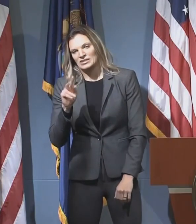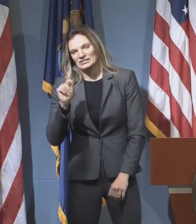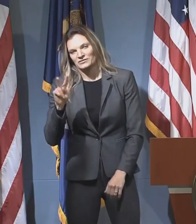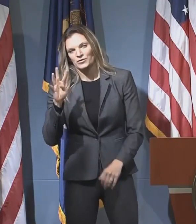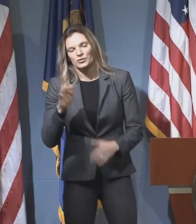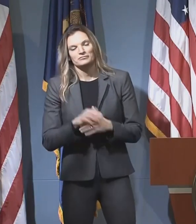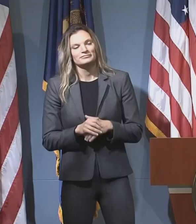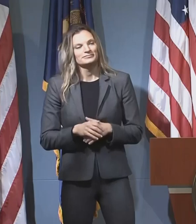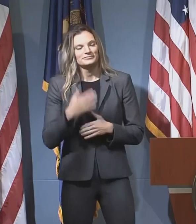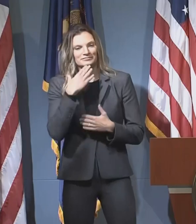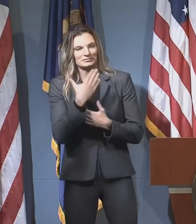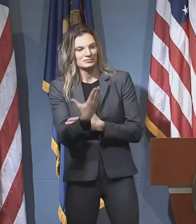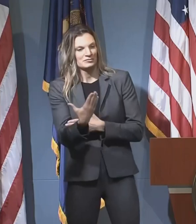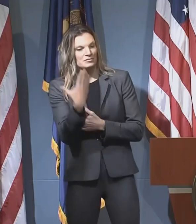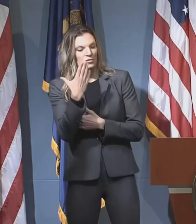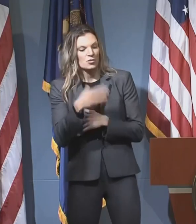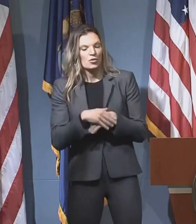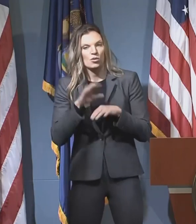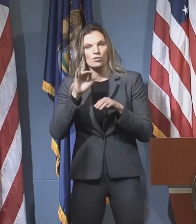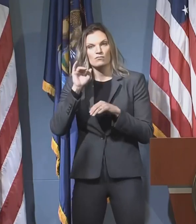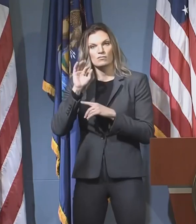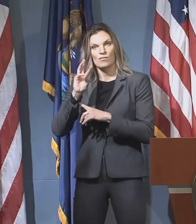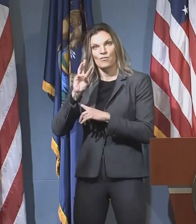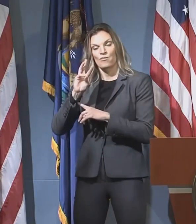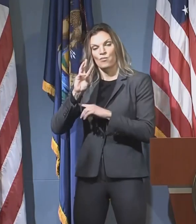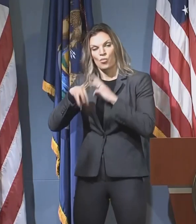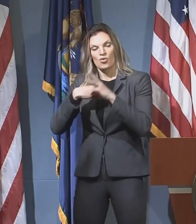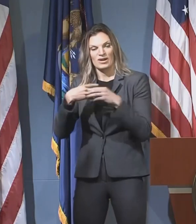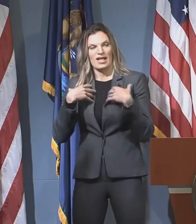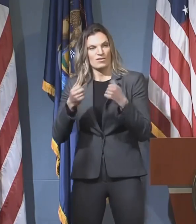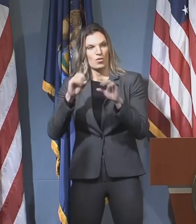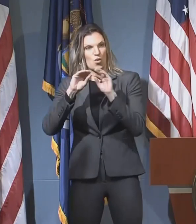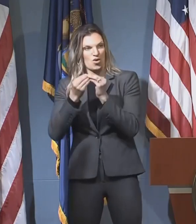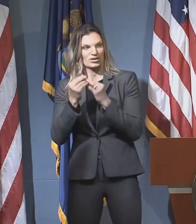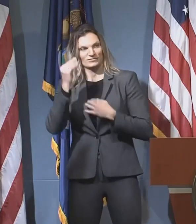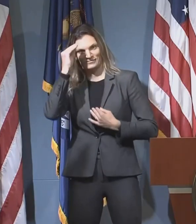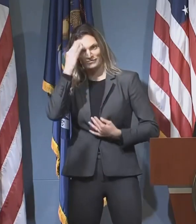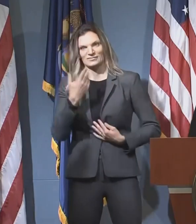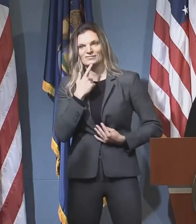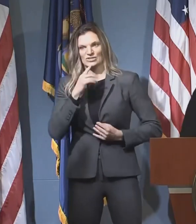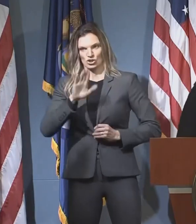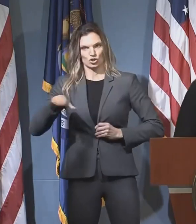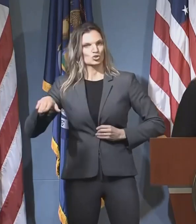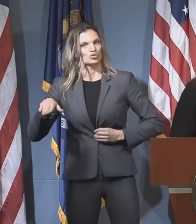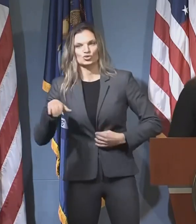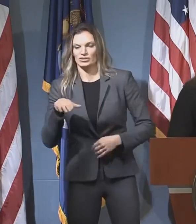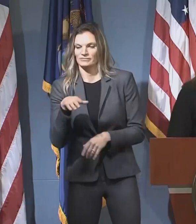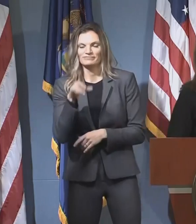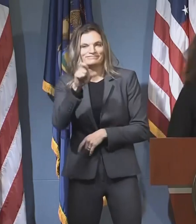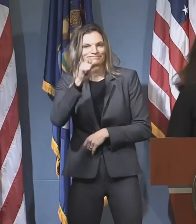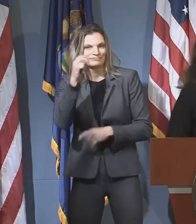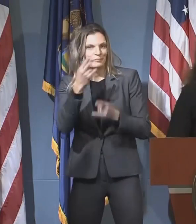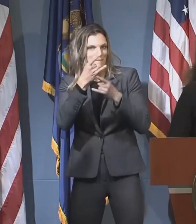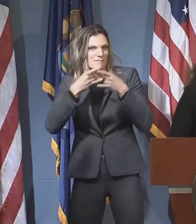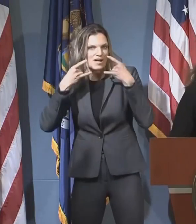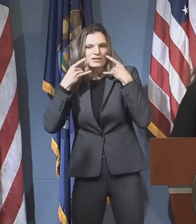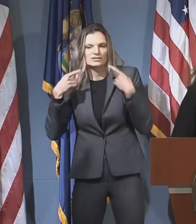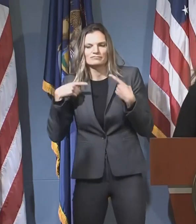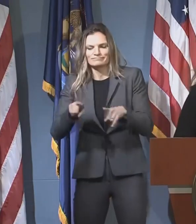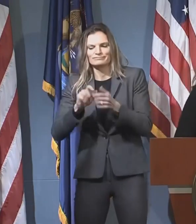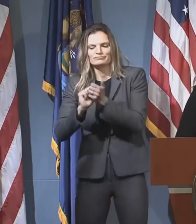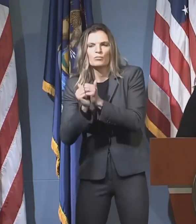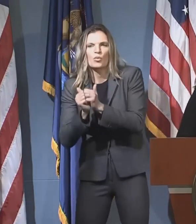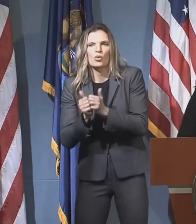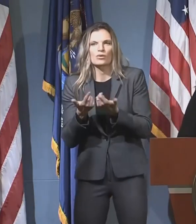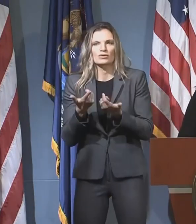Good morning, Governor. The World Health Organization website says that children should not wear a mask when playing sports or doing physical